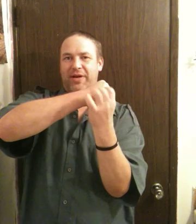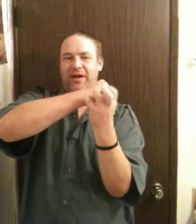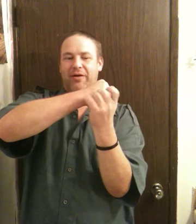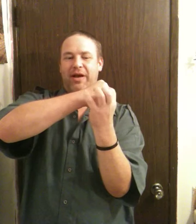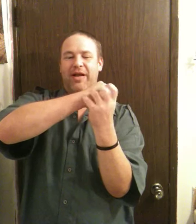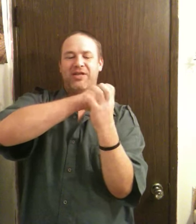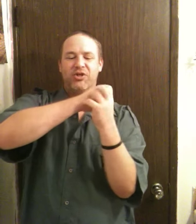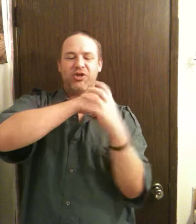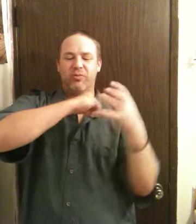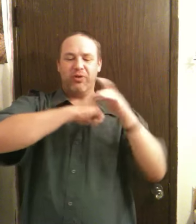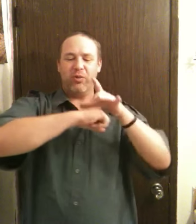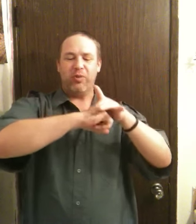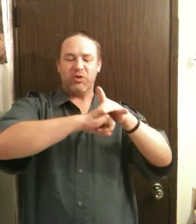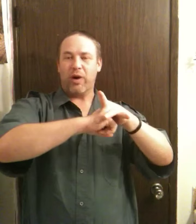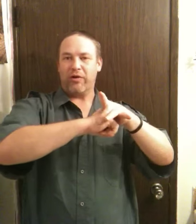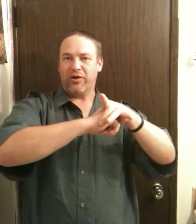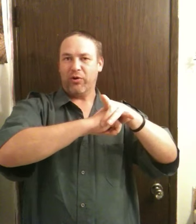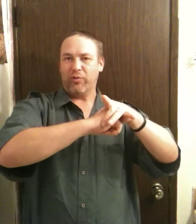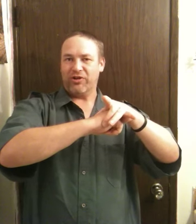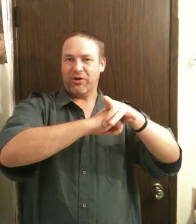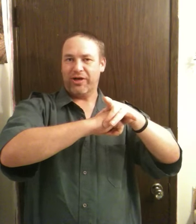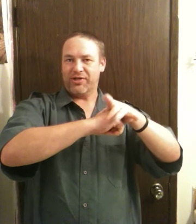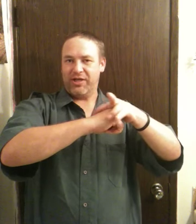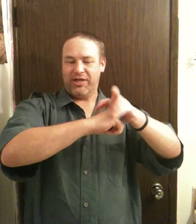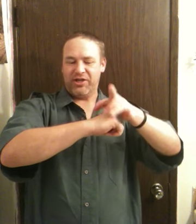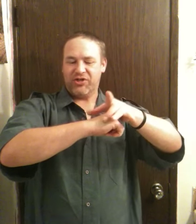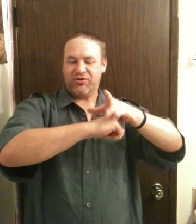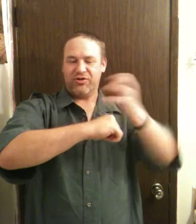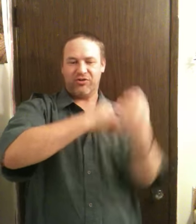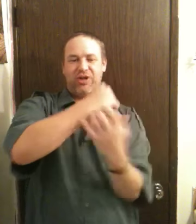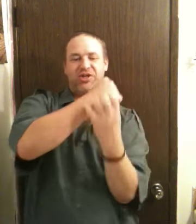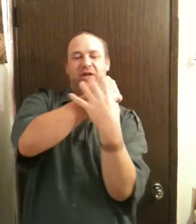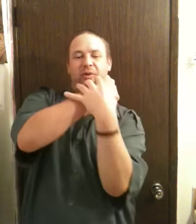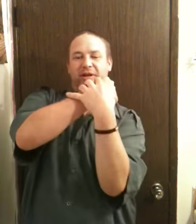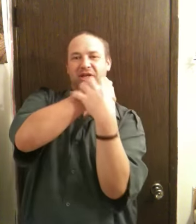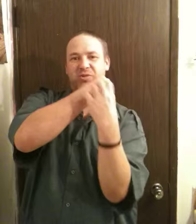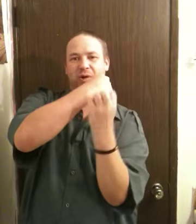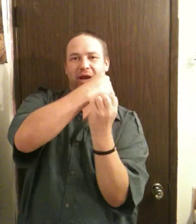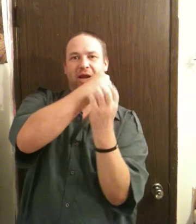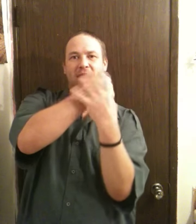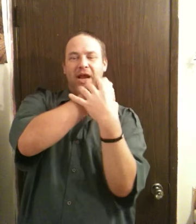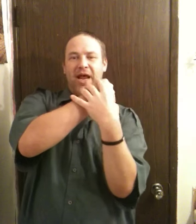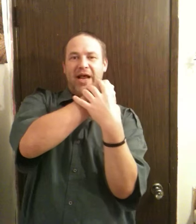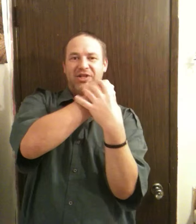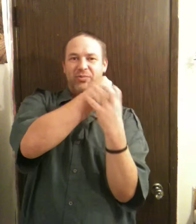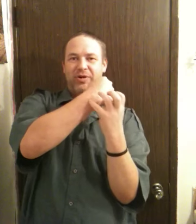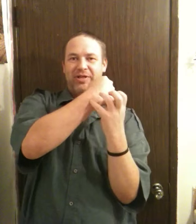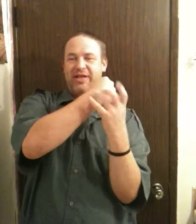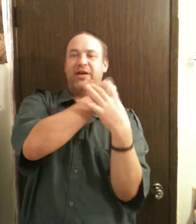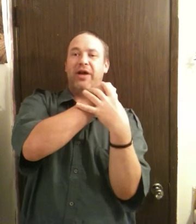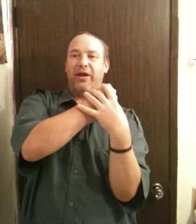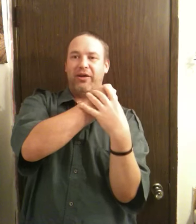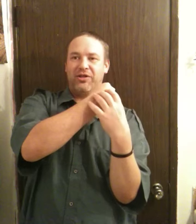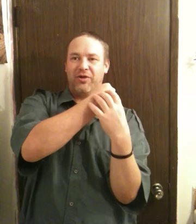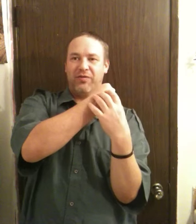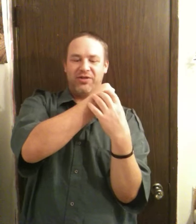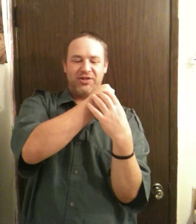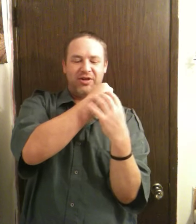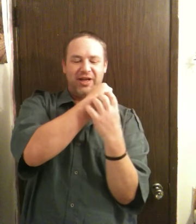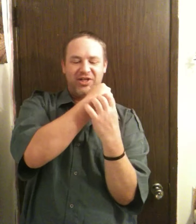and down. And it's usually pretty much wider than a normal guitar neck, so you can get a stretch going this way as you would with saying a nylon guitar versus on like